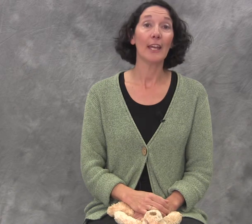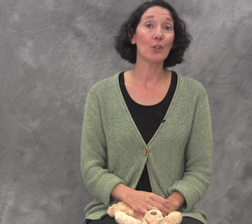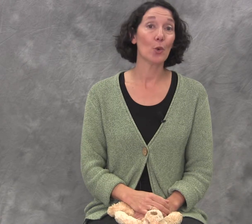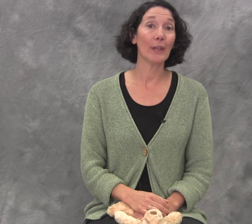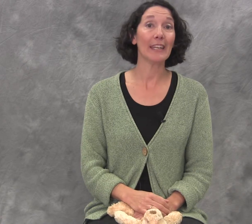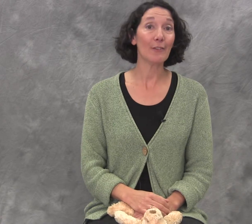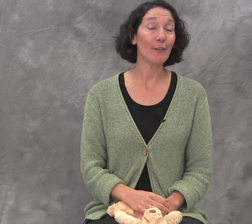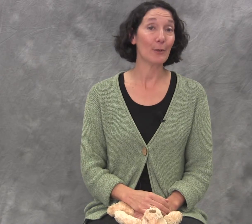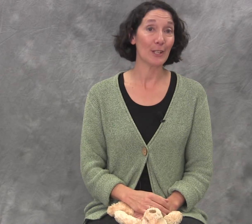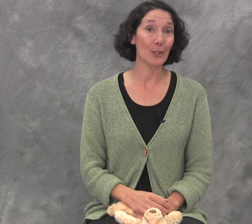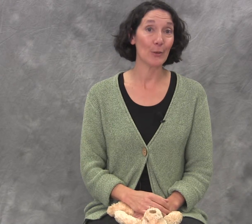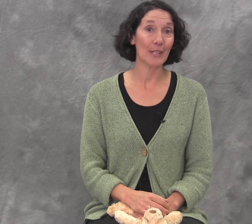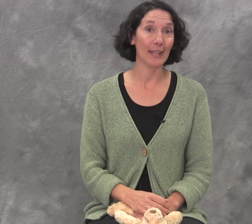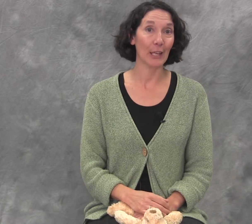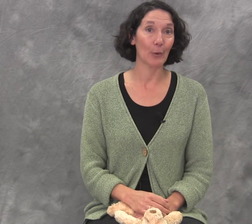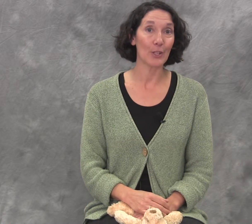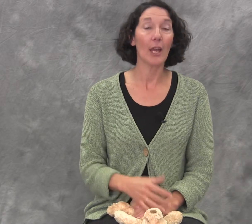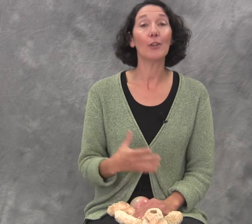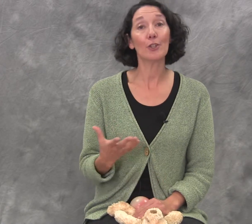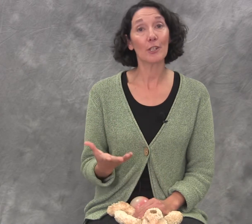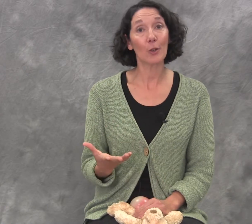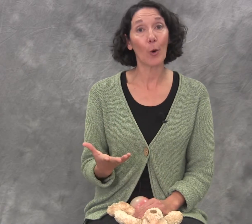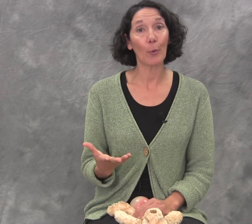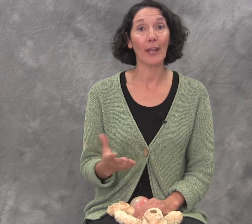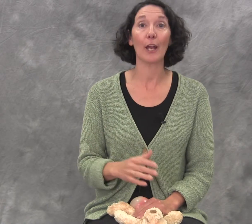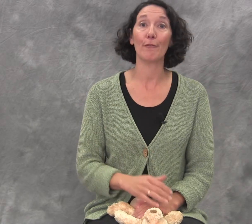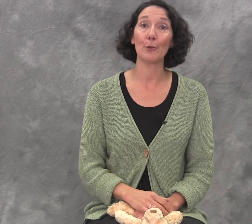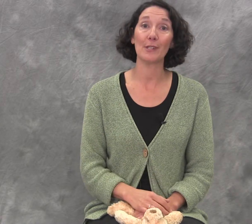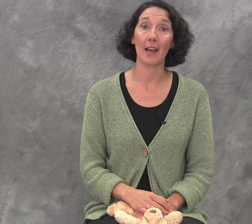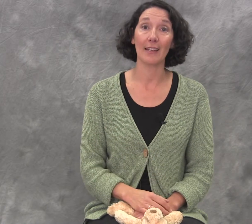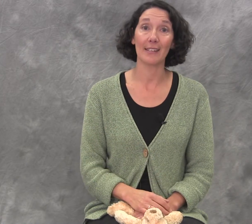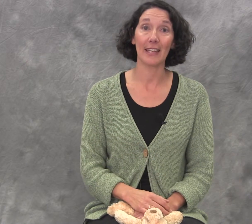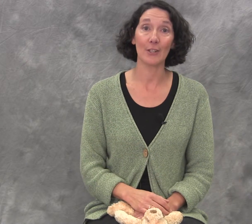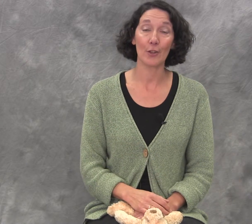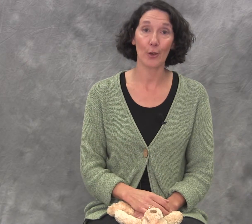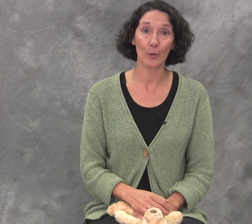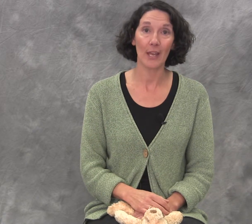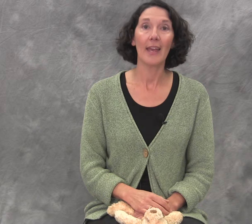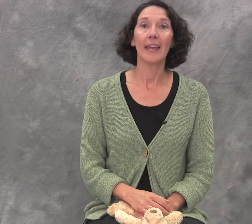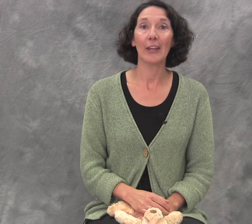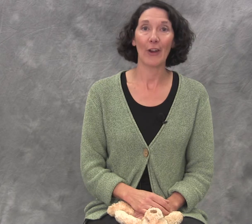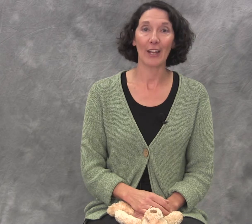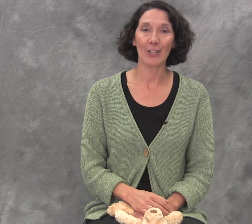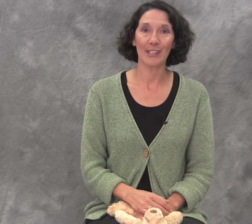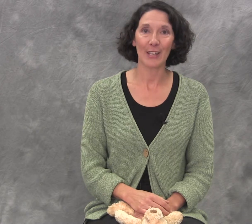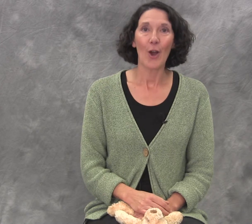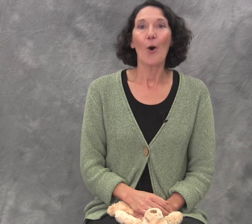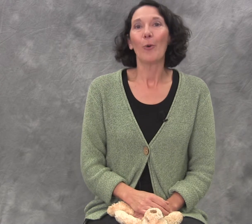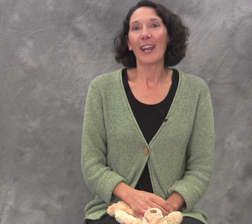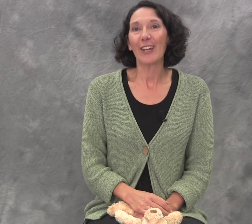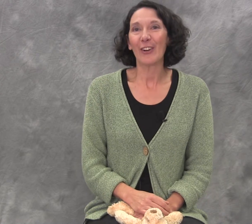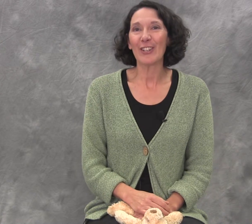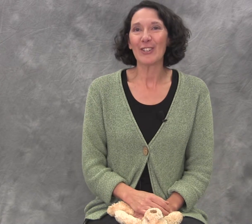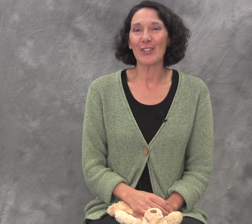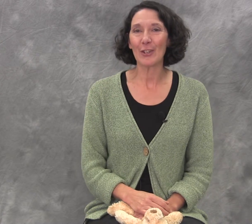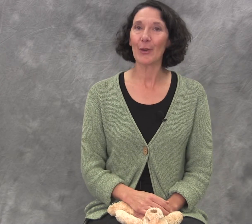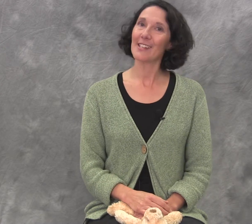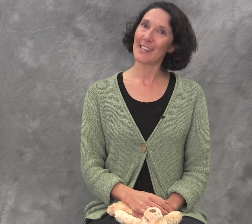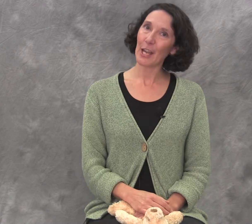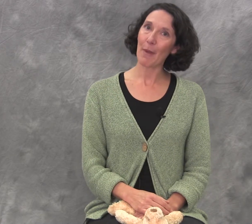enjoy even if you didn't use sign language. And you're just incorporating a few signs into those interactions. What I encourage you to do is think